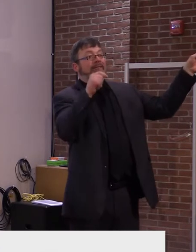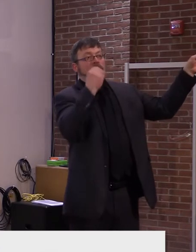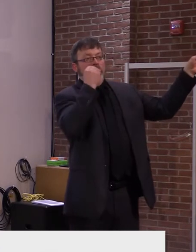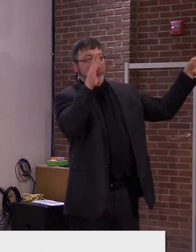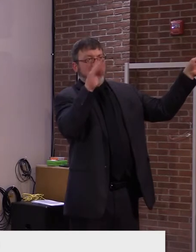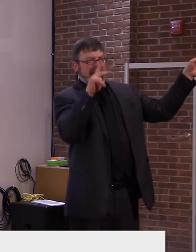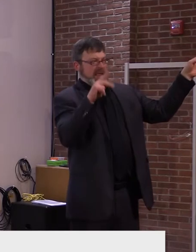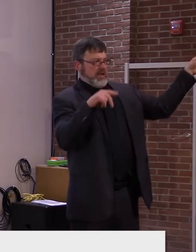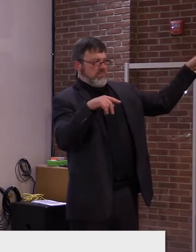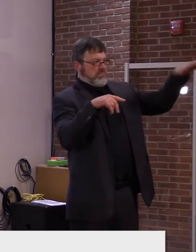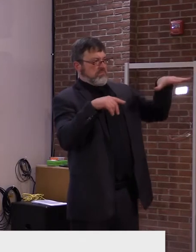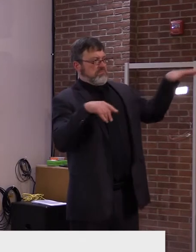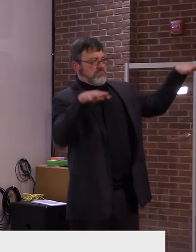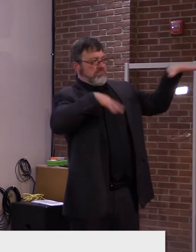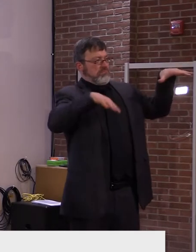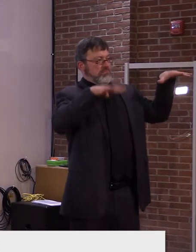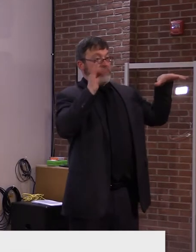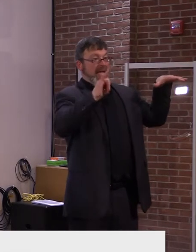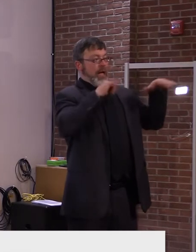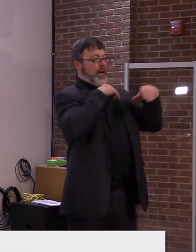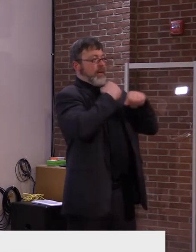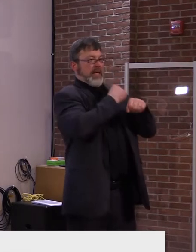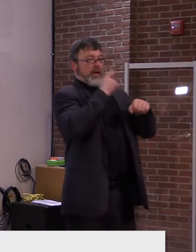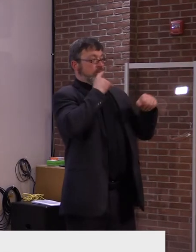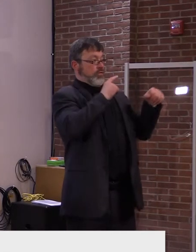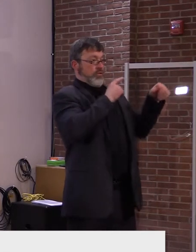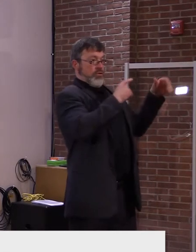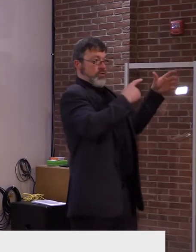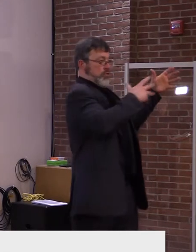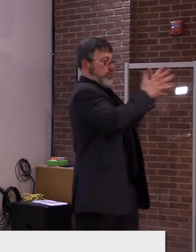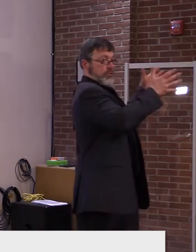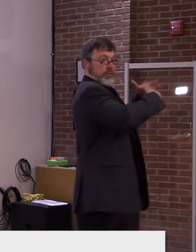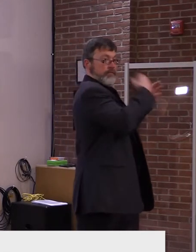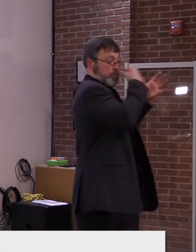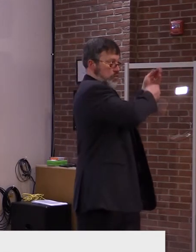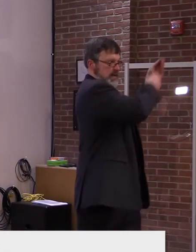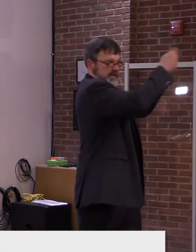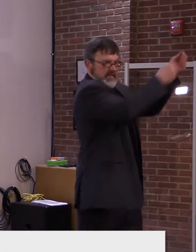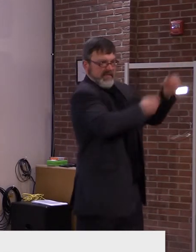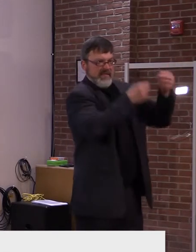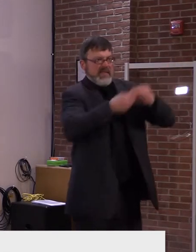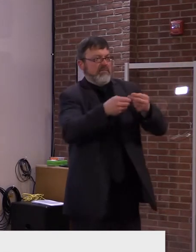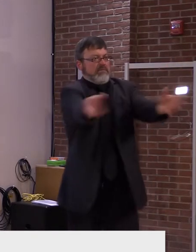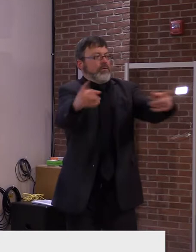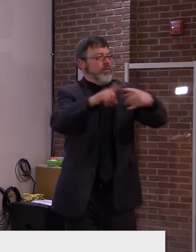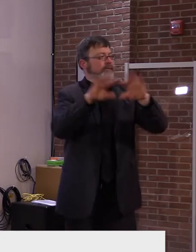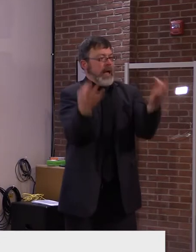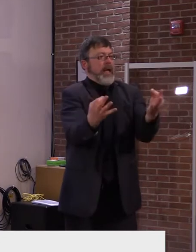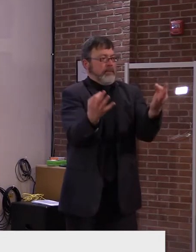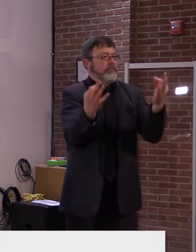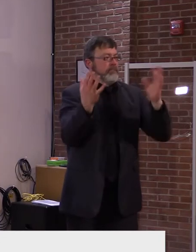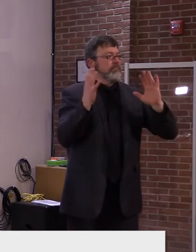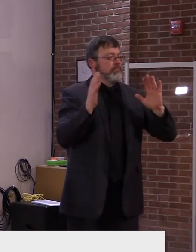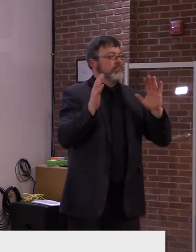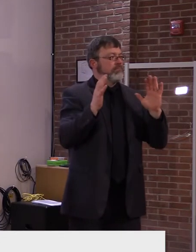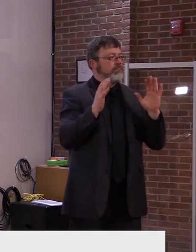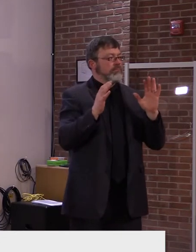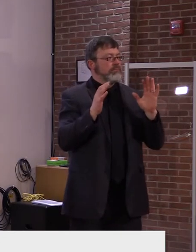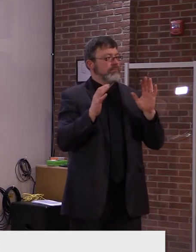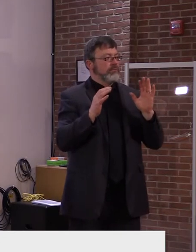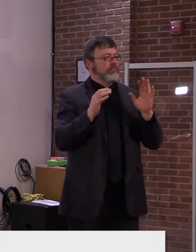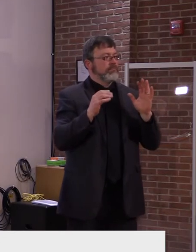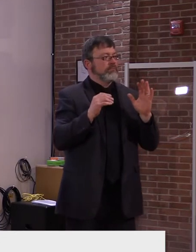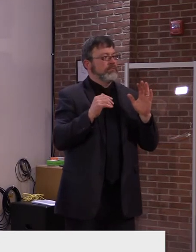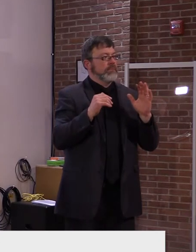to vermonters. As a result, food boxes will be ready for vermonters to receive them on March 1st. Like